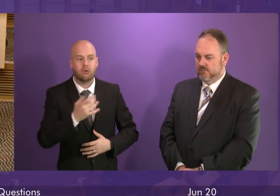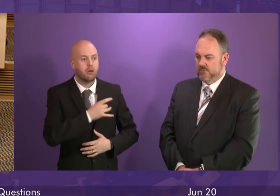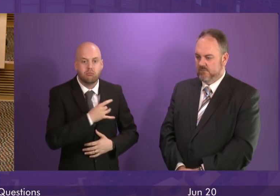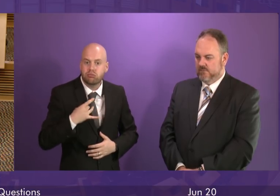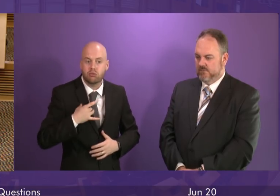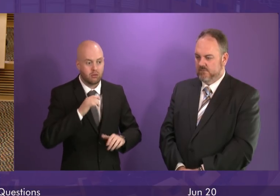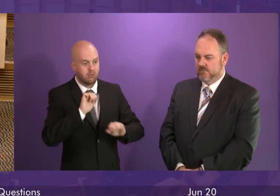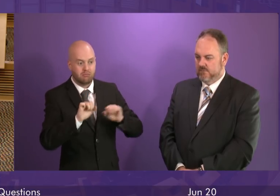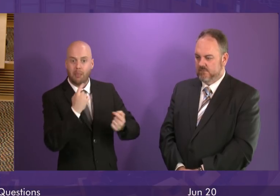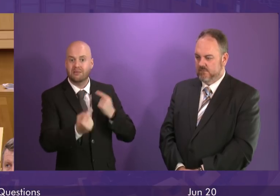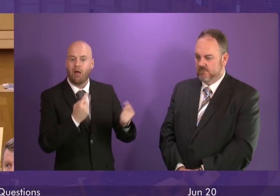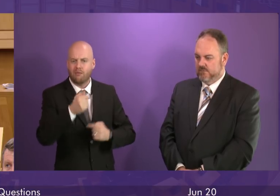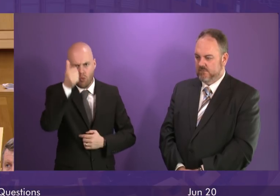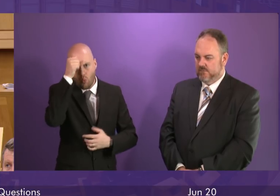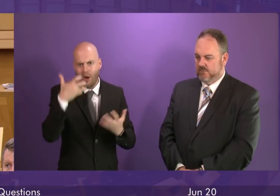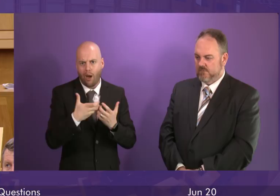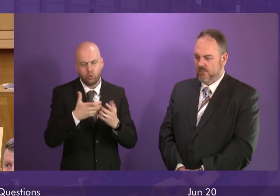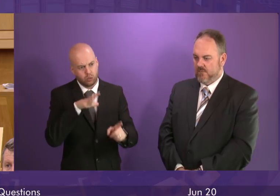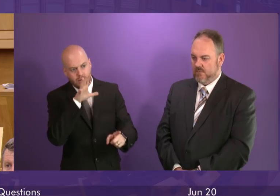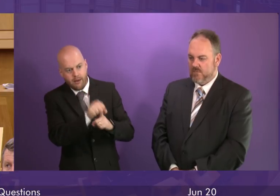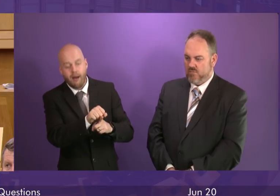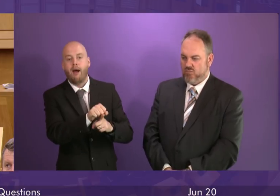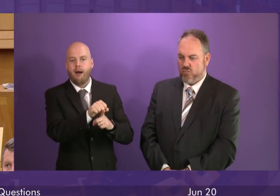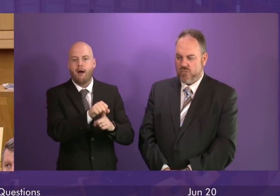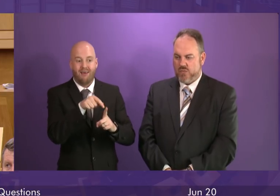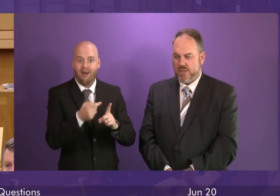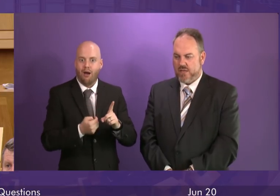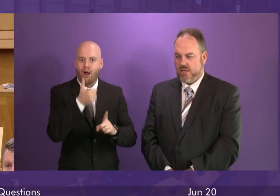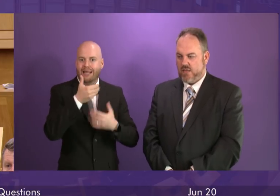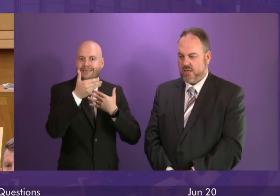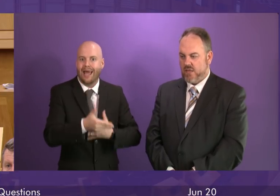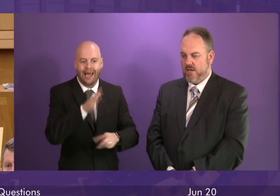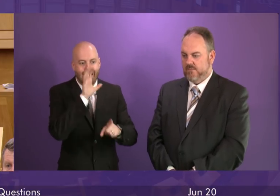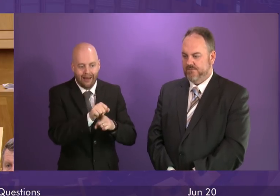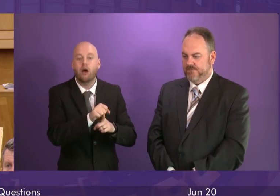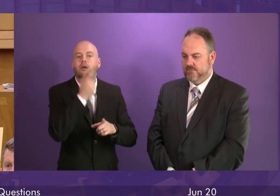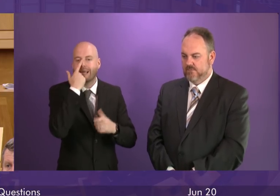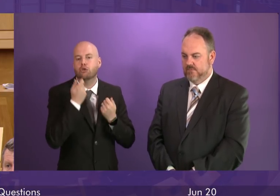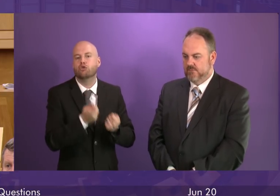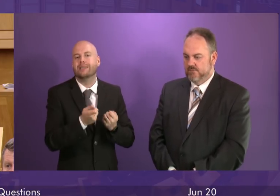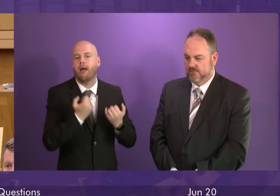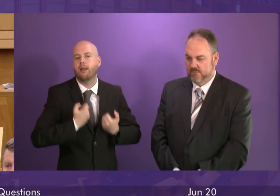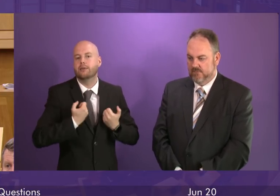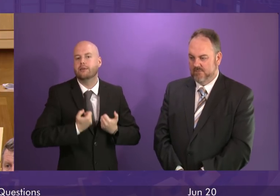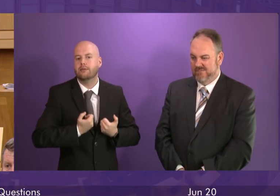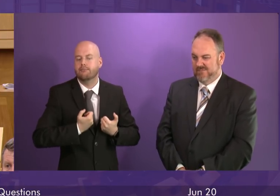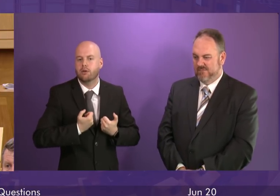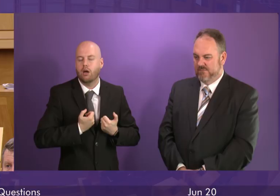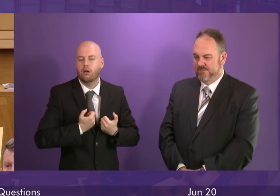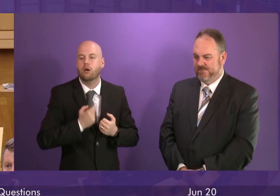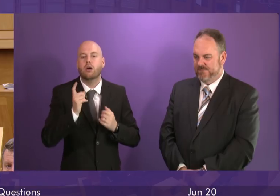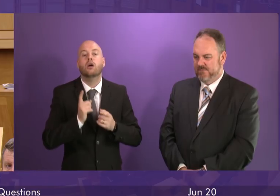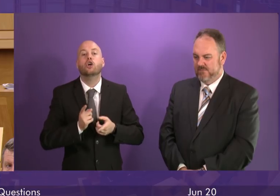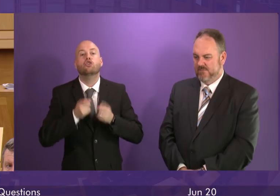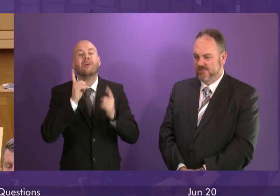to diagnose and detect and therefore treat the illness and of course the letter that the Chief Medical Officer wrote last